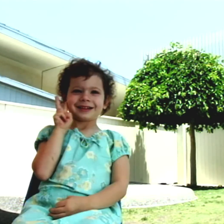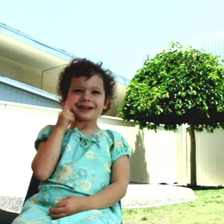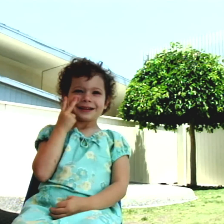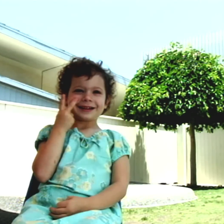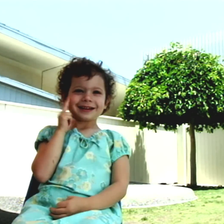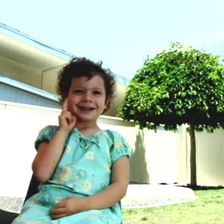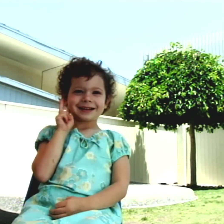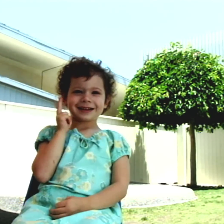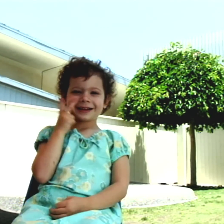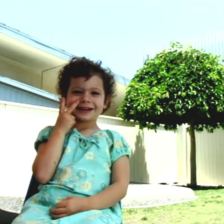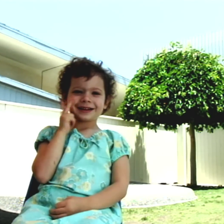Make a V.